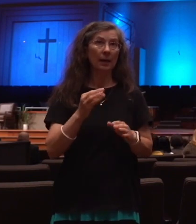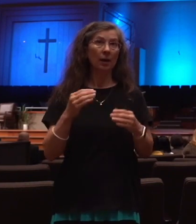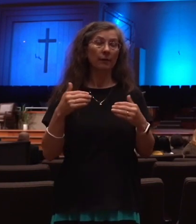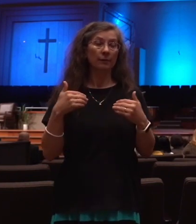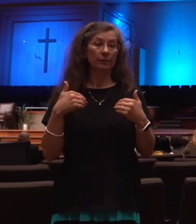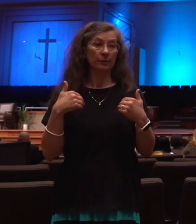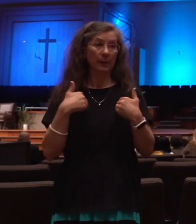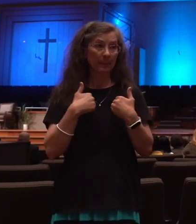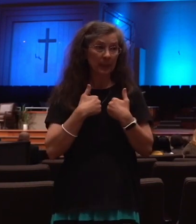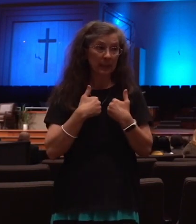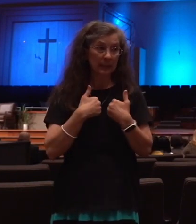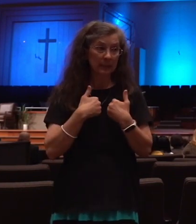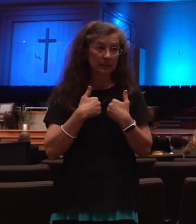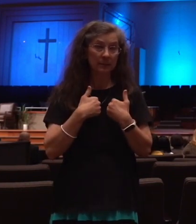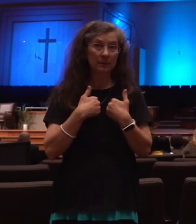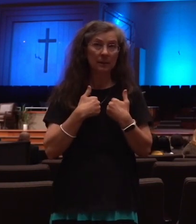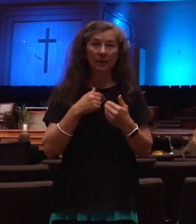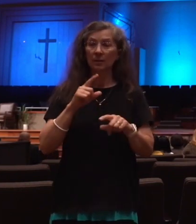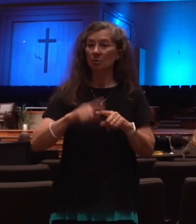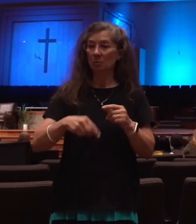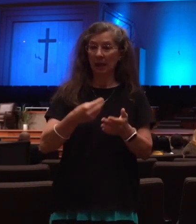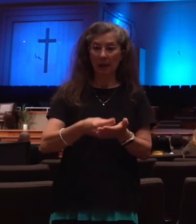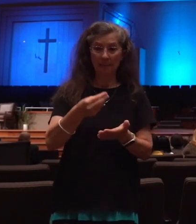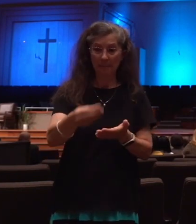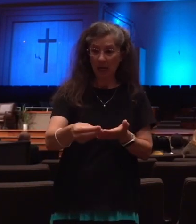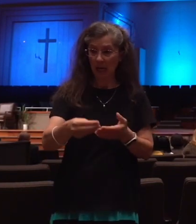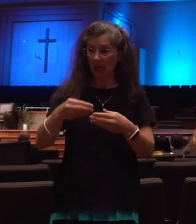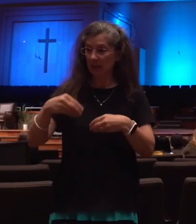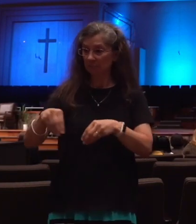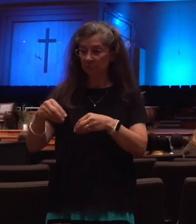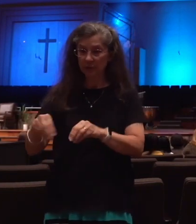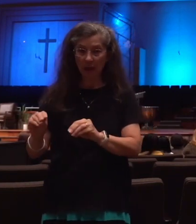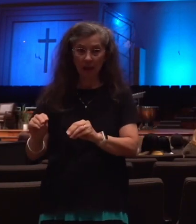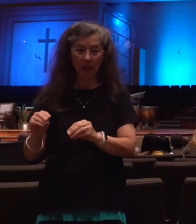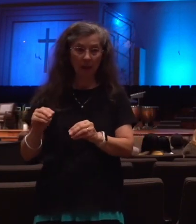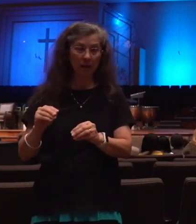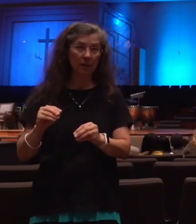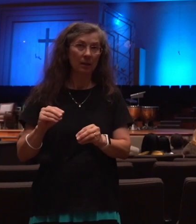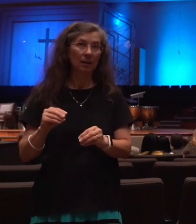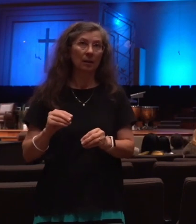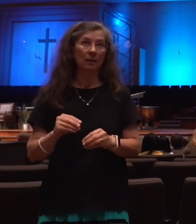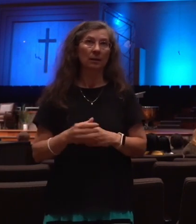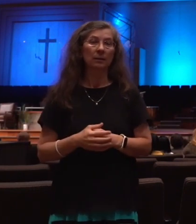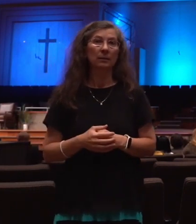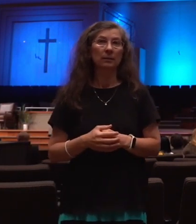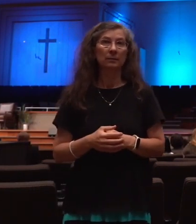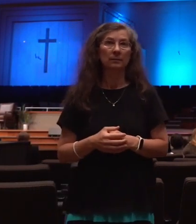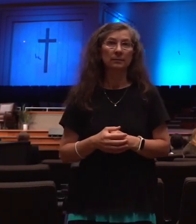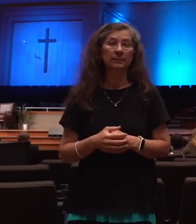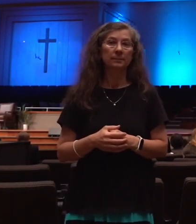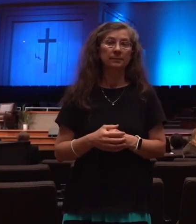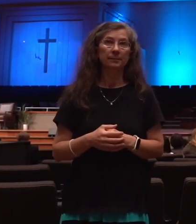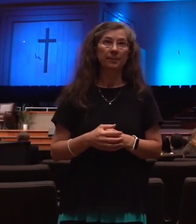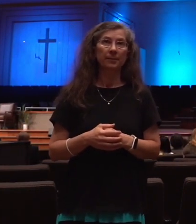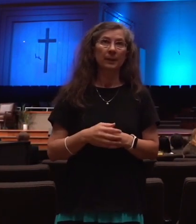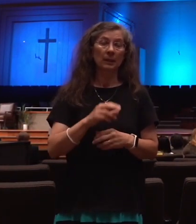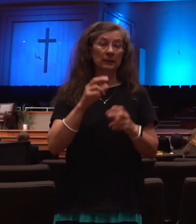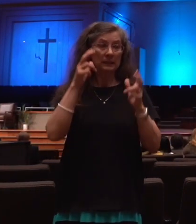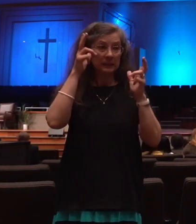will not be able to buy or sell. He'll have control of the economics, he'll have control of the politics, and he'll have control